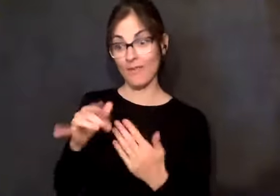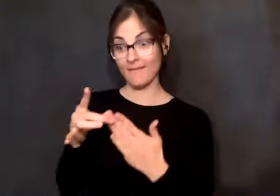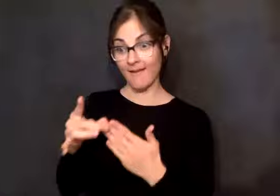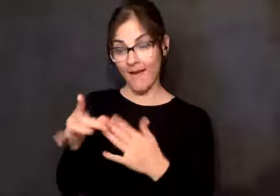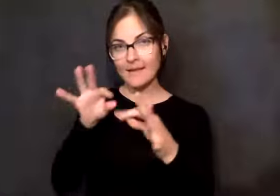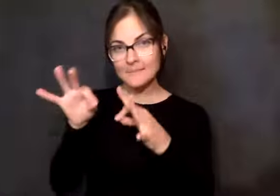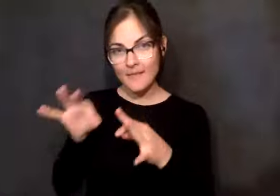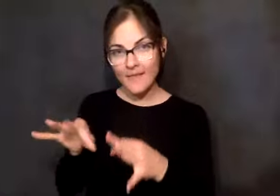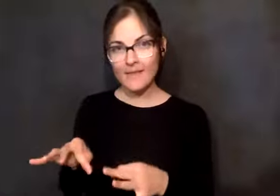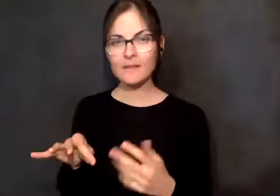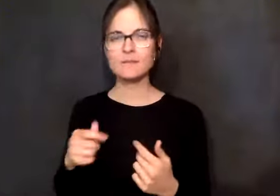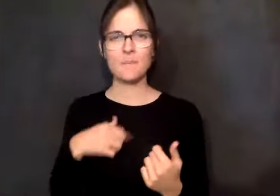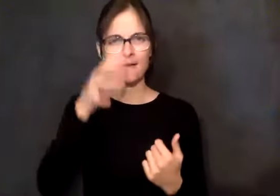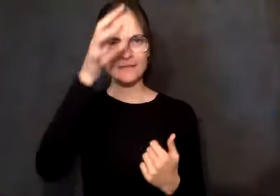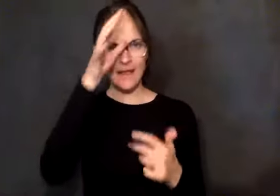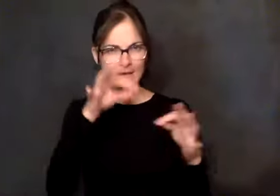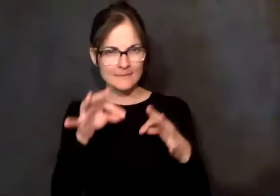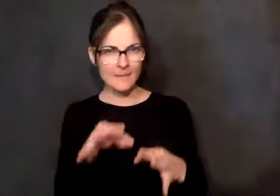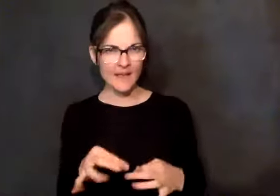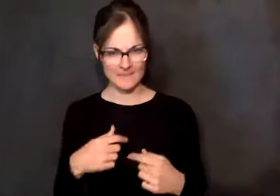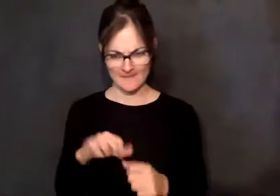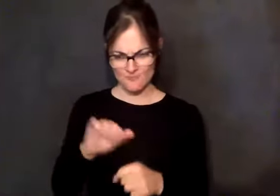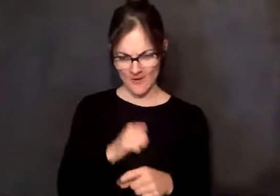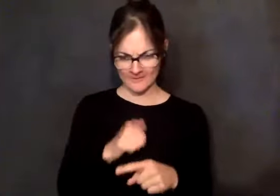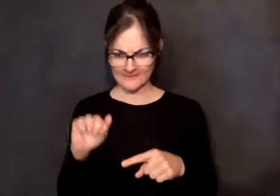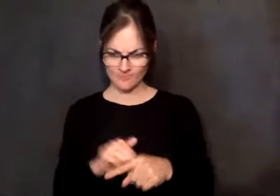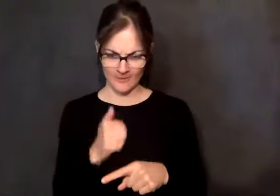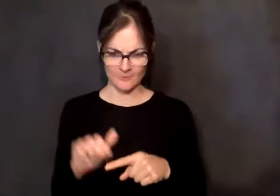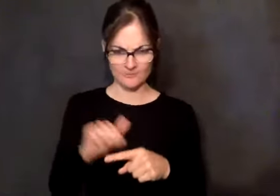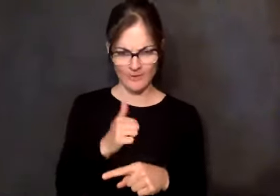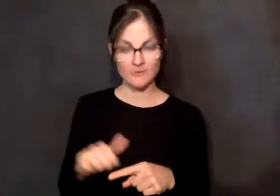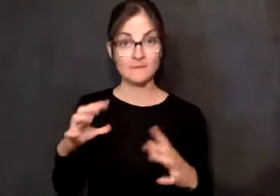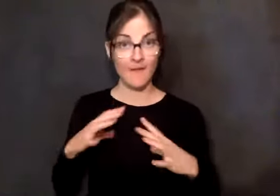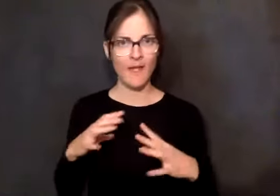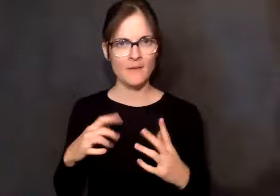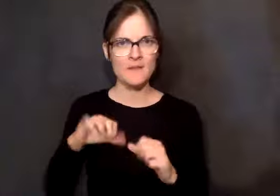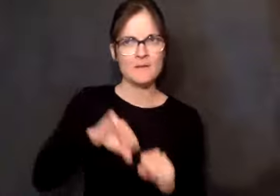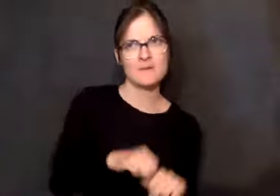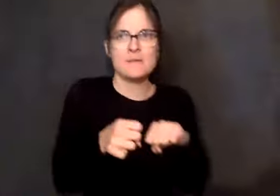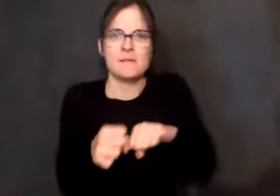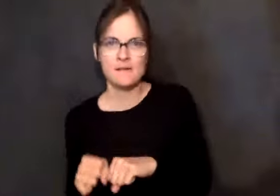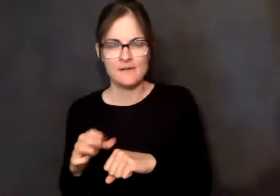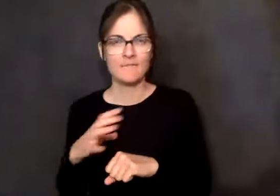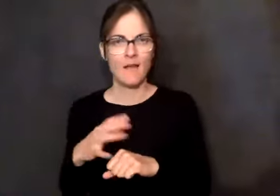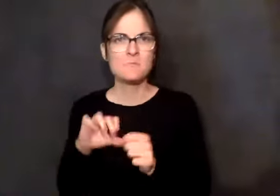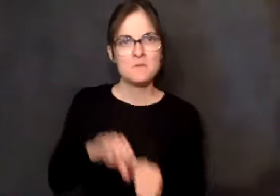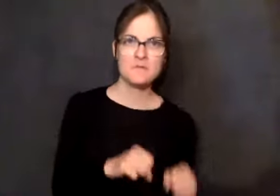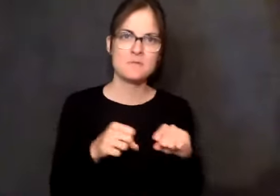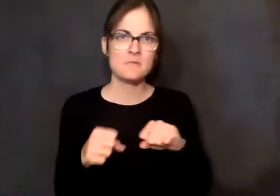And we did it a few times. And dad's telling me the directions, and this is great. So we do it three or four times, and I now know what to do. So